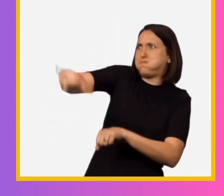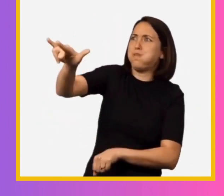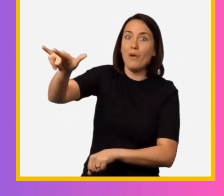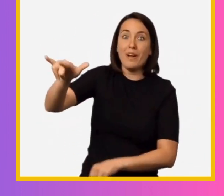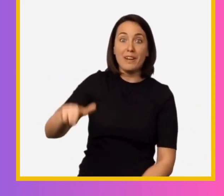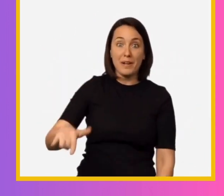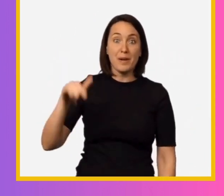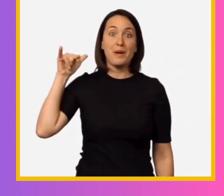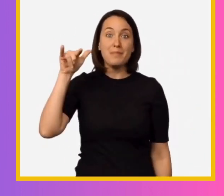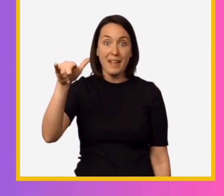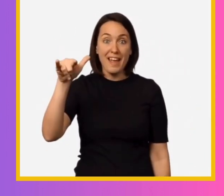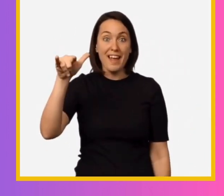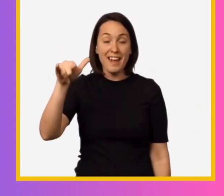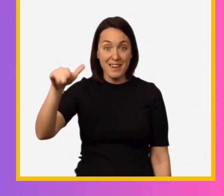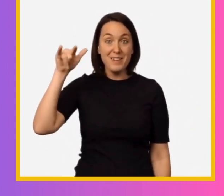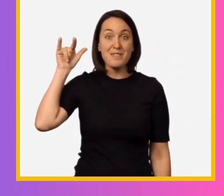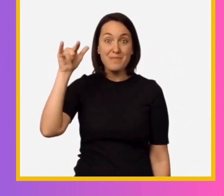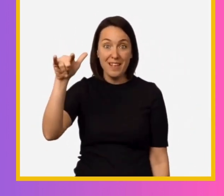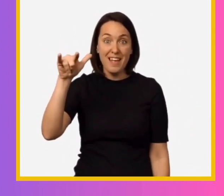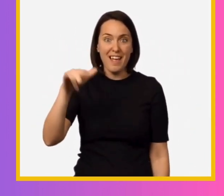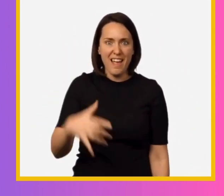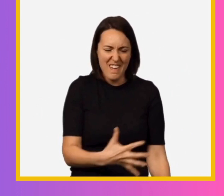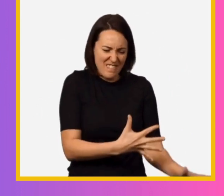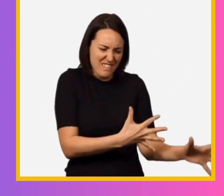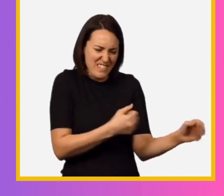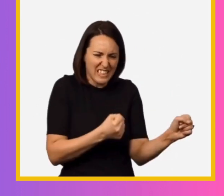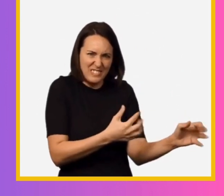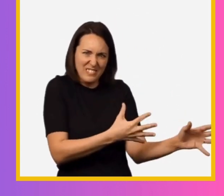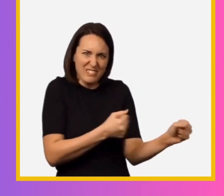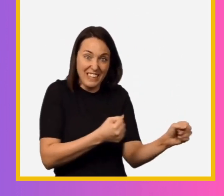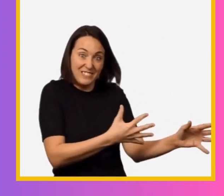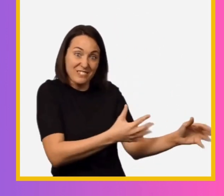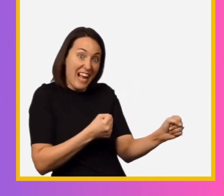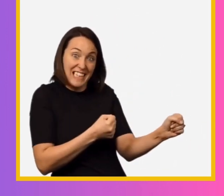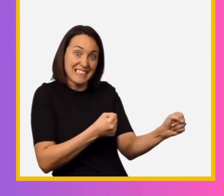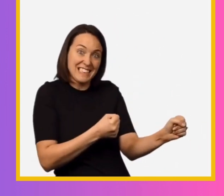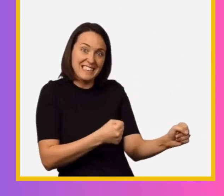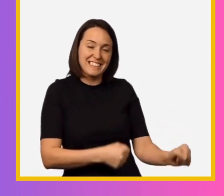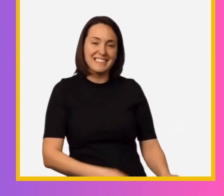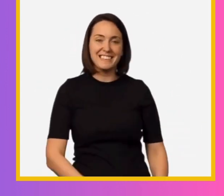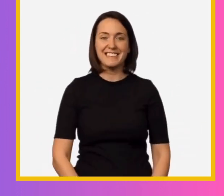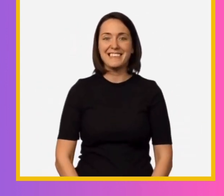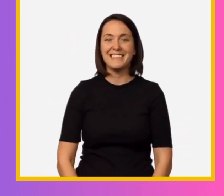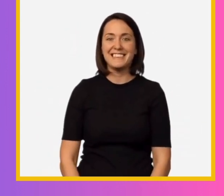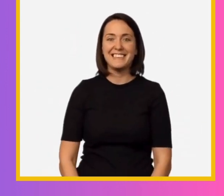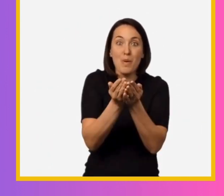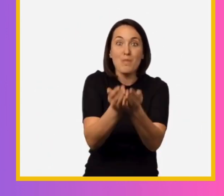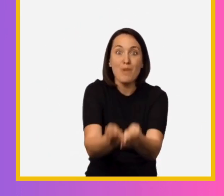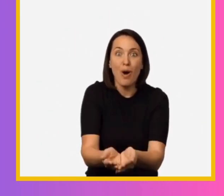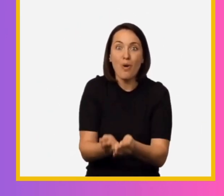off. airplane airplane fast fast fast boat